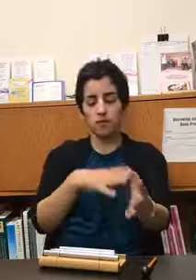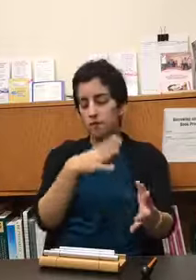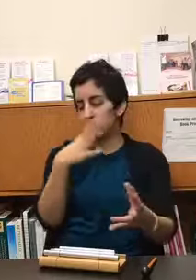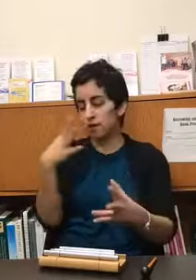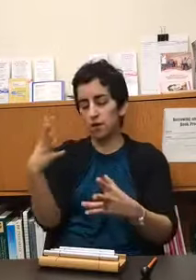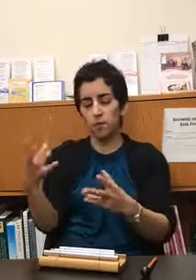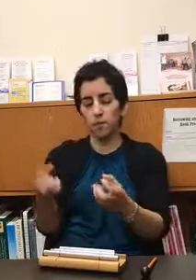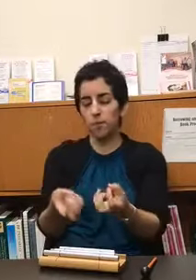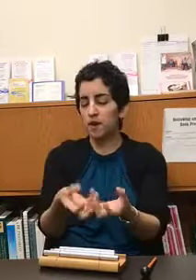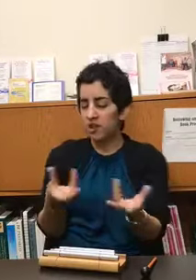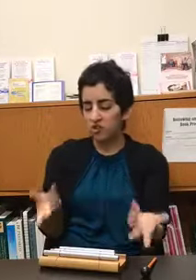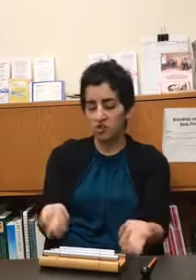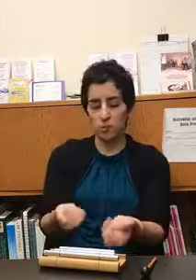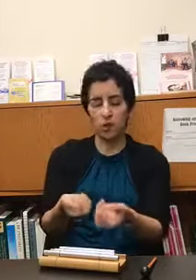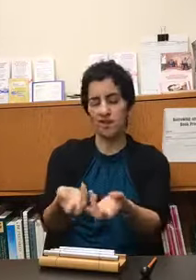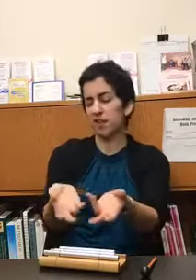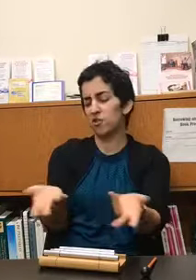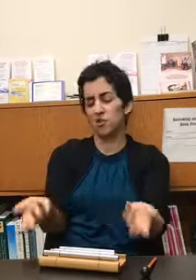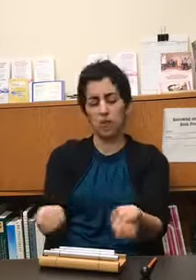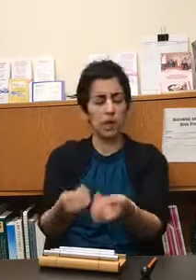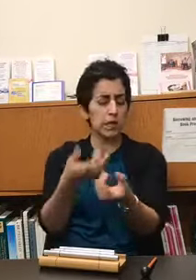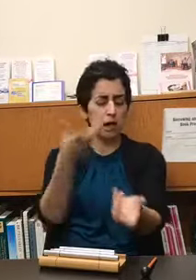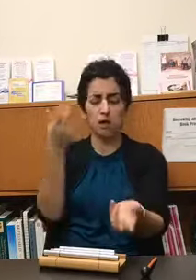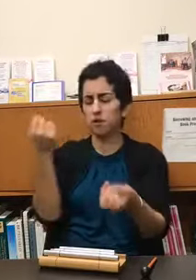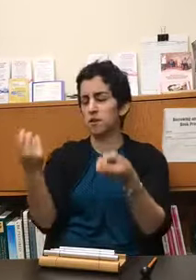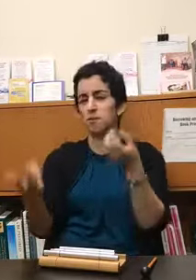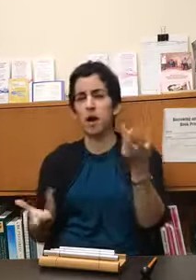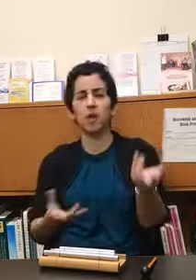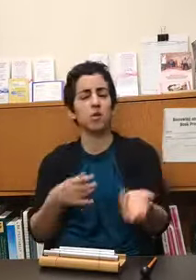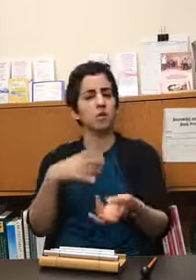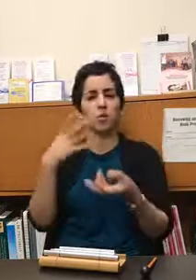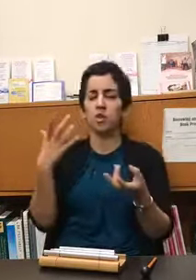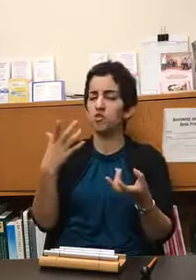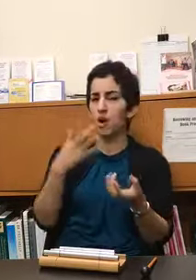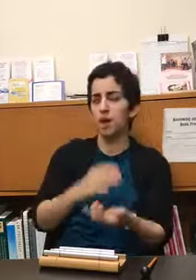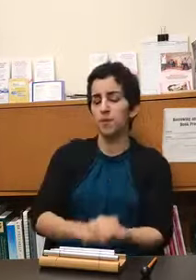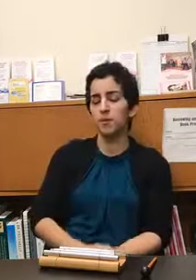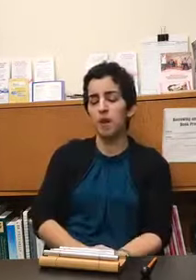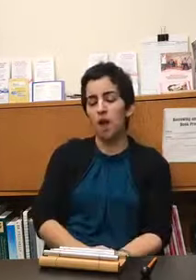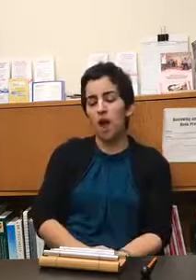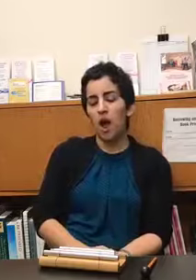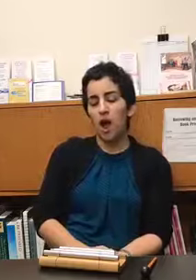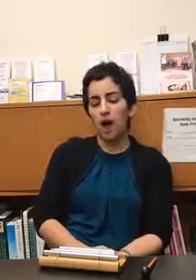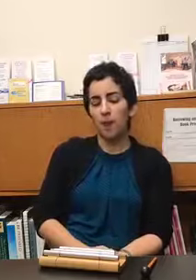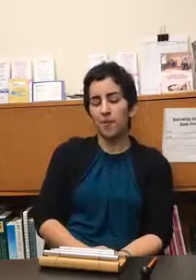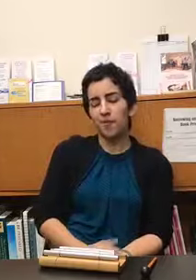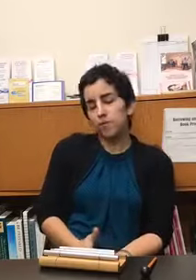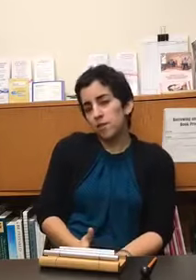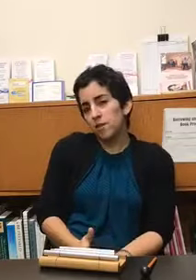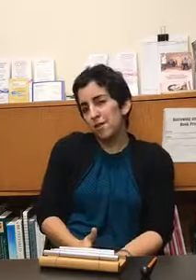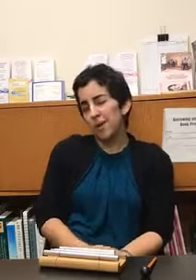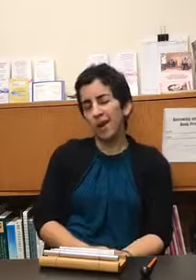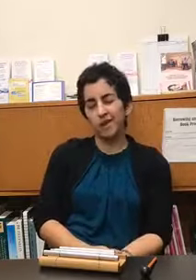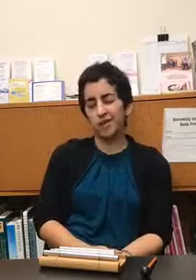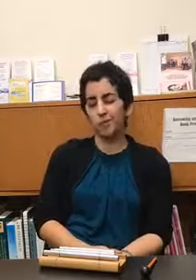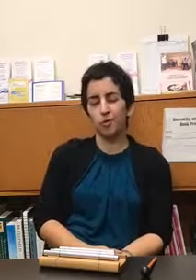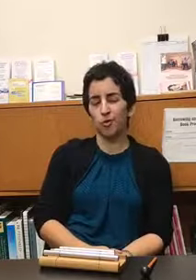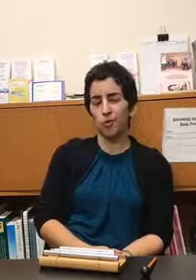in you know meditation supplies they also do like gongs and bells and wind chimes um you pay a little more for